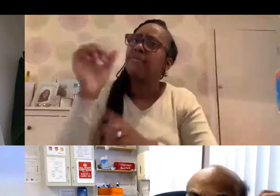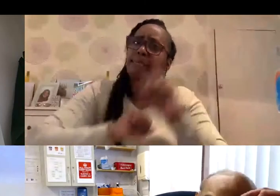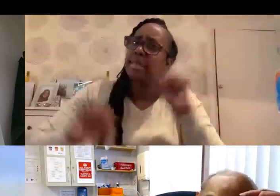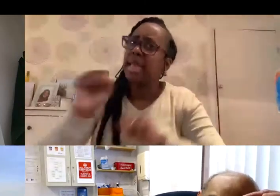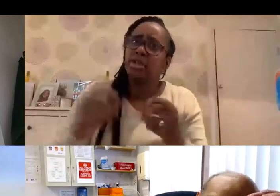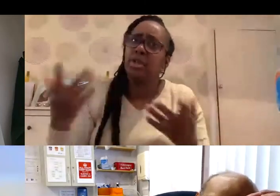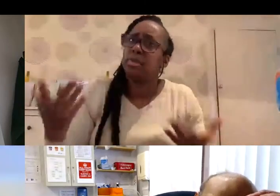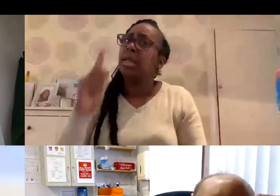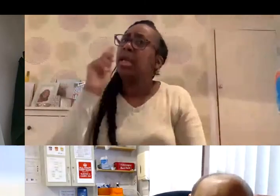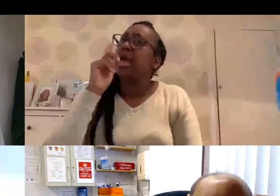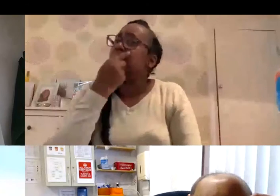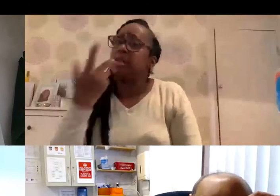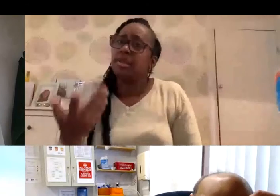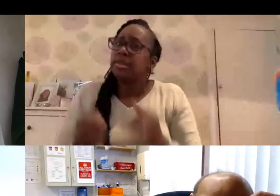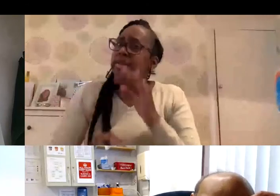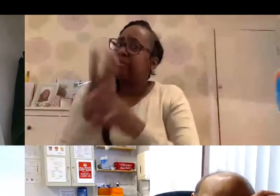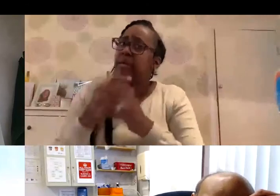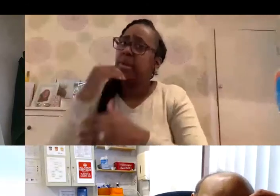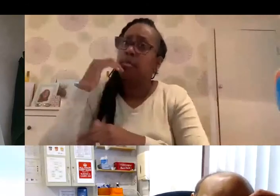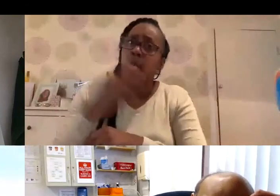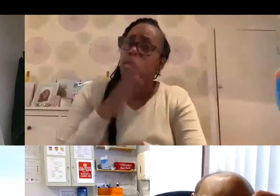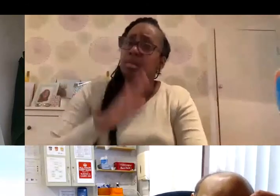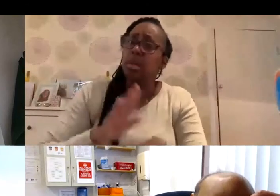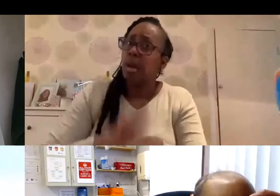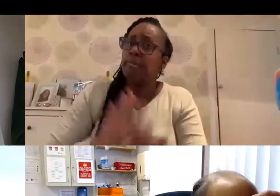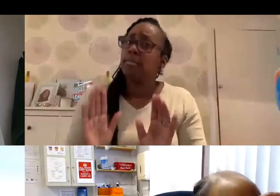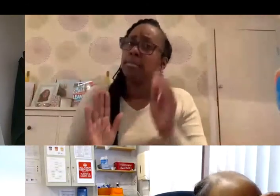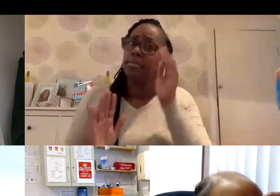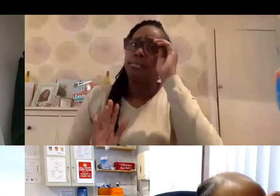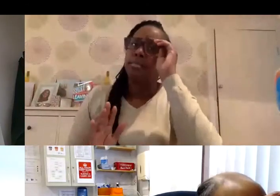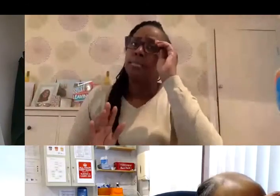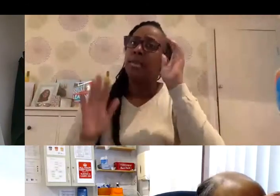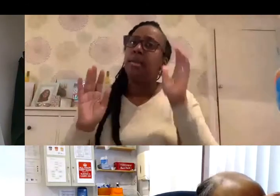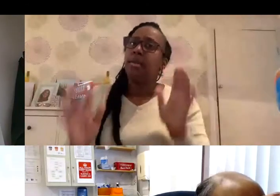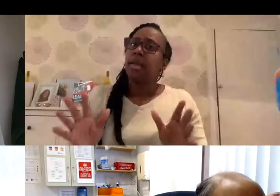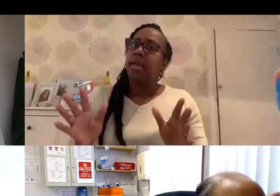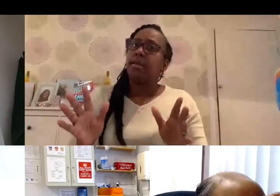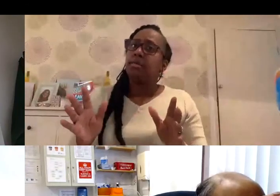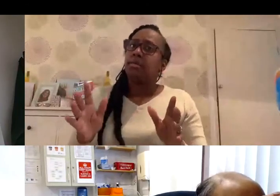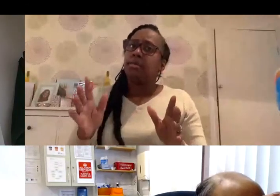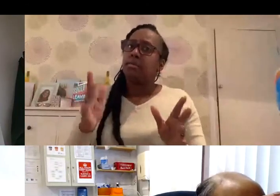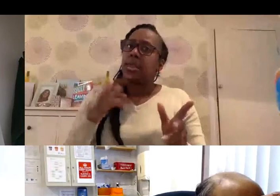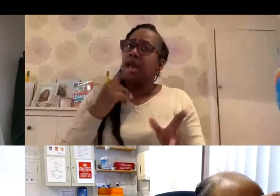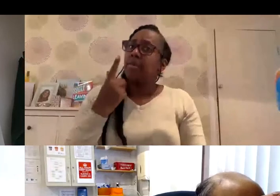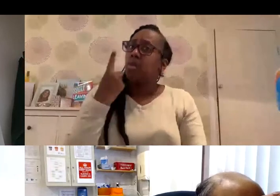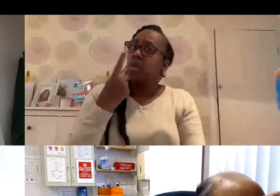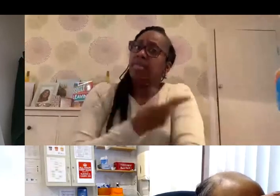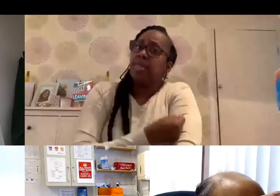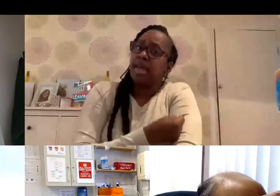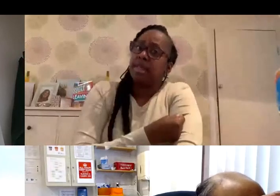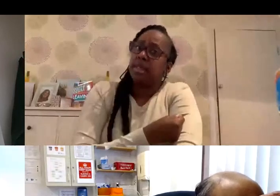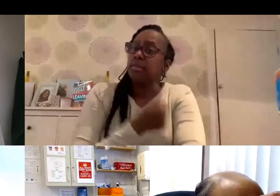the evidence behind that is developing all the time. So we know that the immunity that you have from having one vaccine is